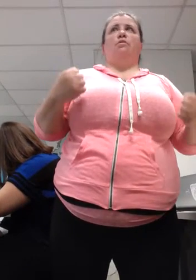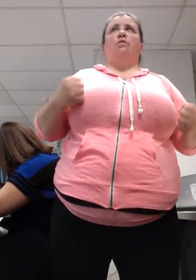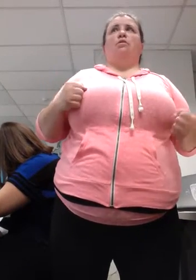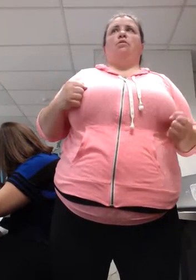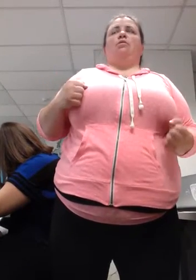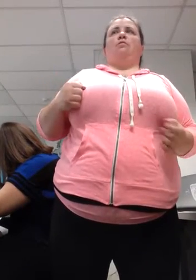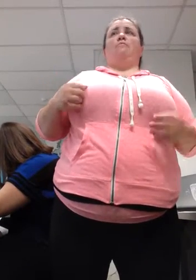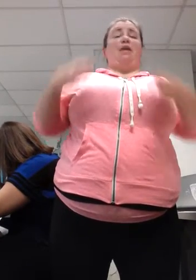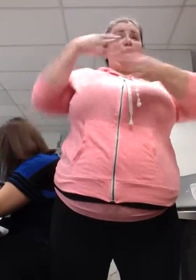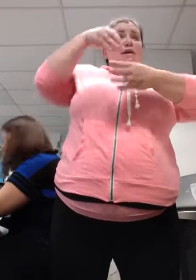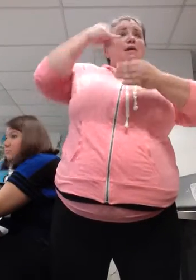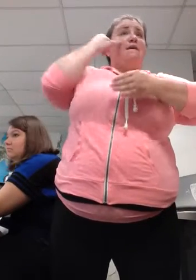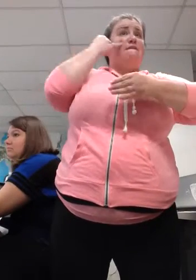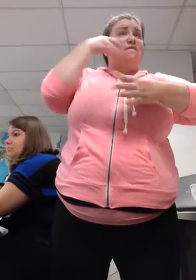That will build the audience trust.